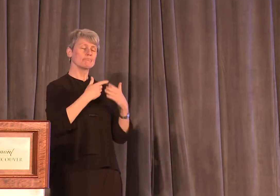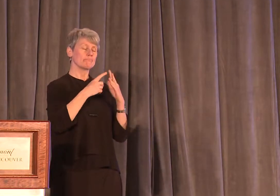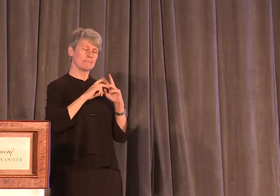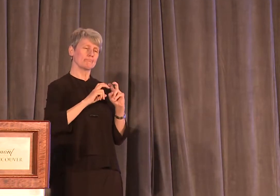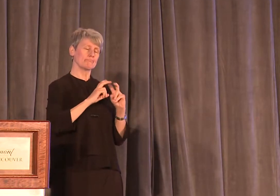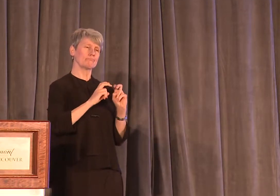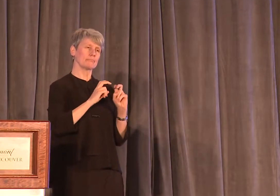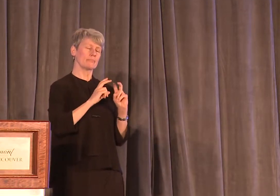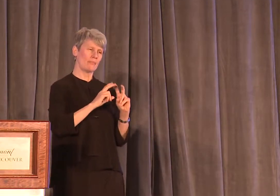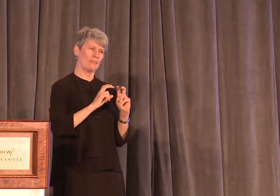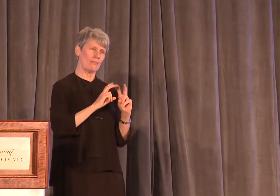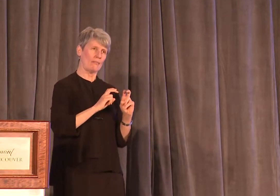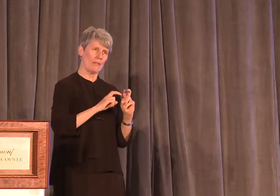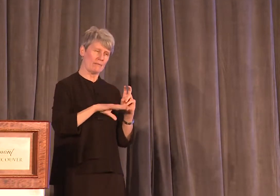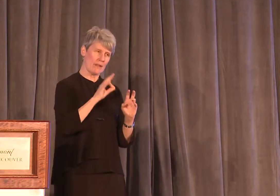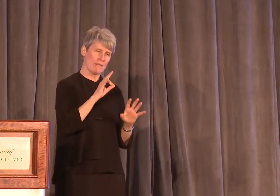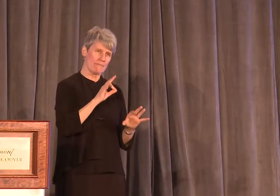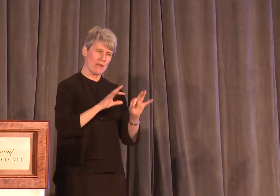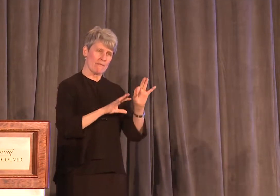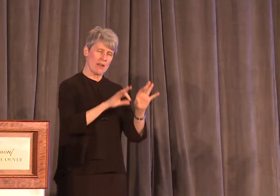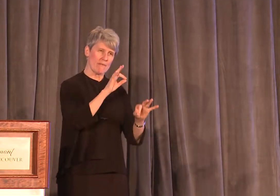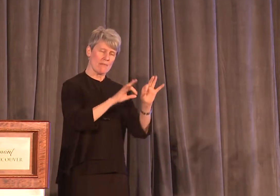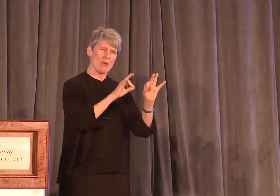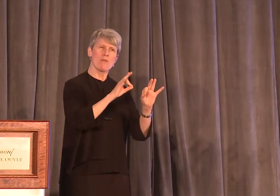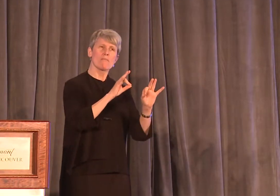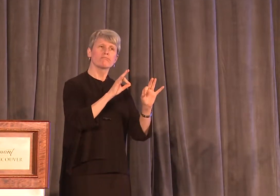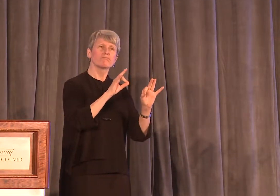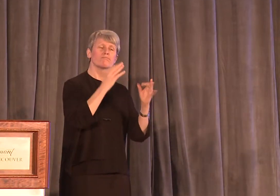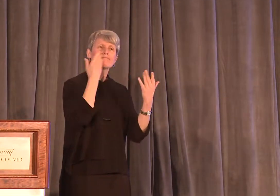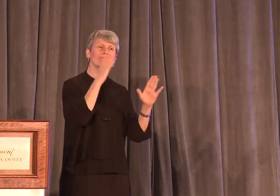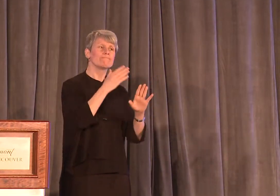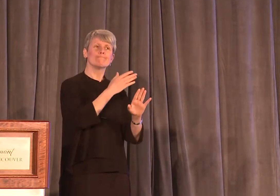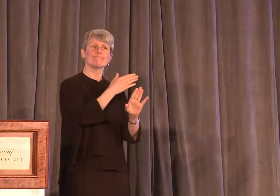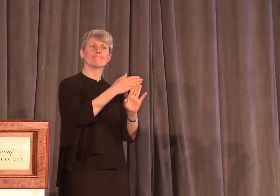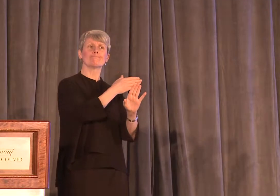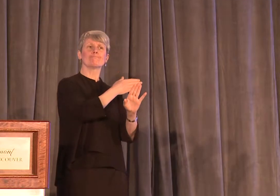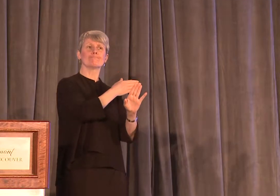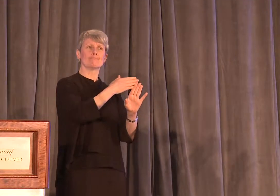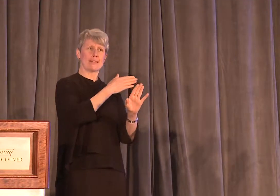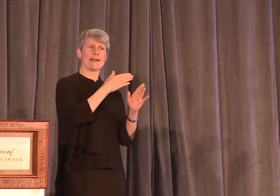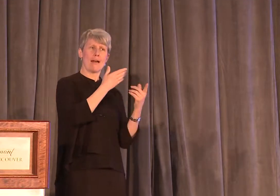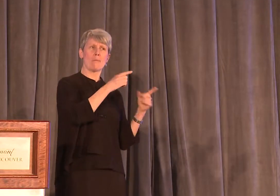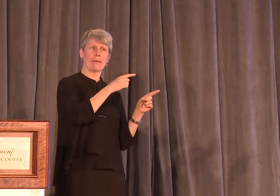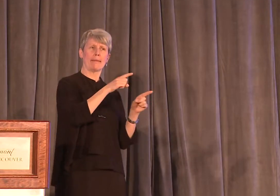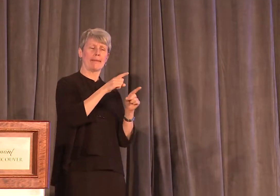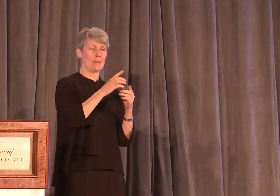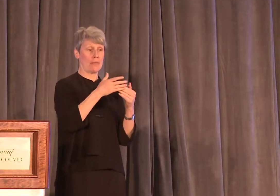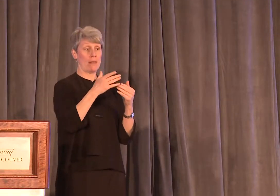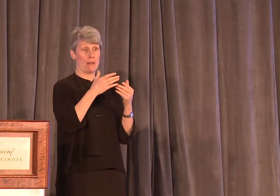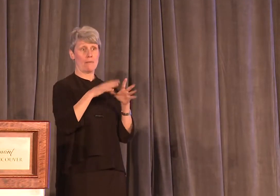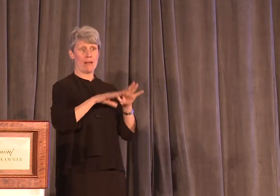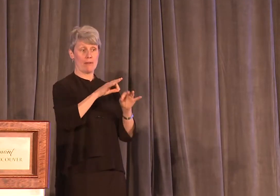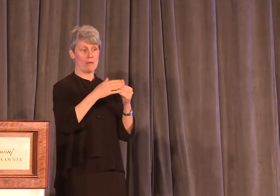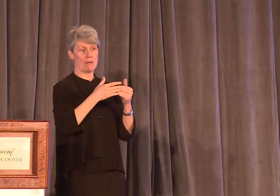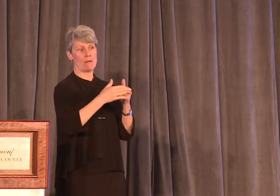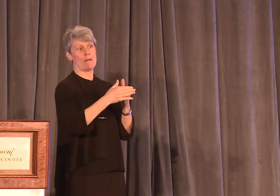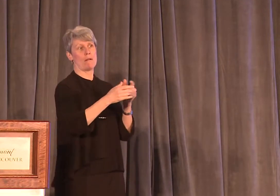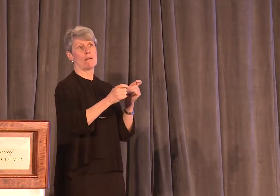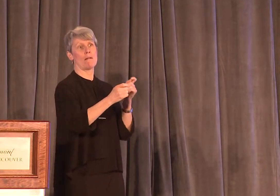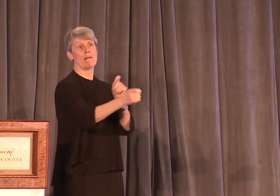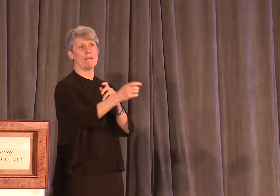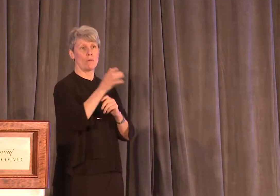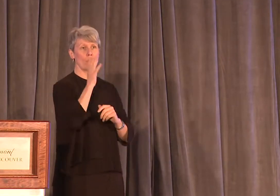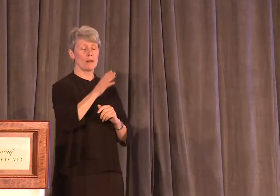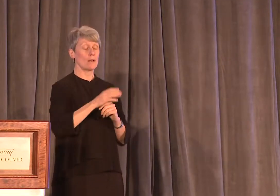course, had no idea how much the landscape was about to shift in this area. Since